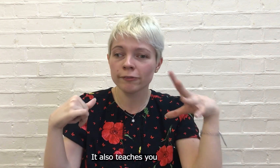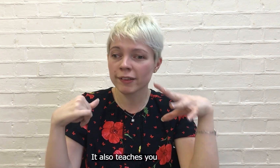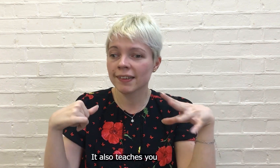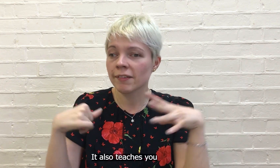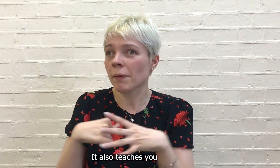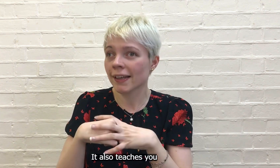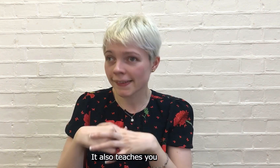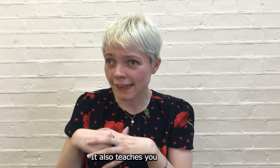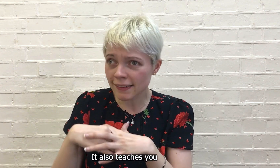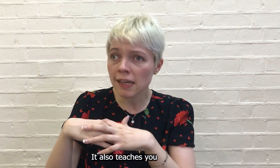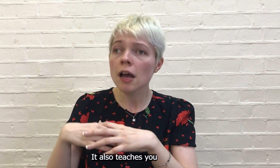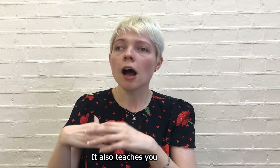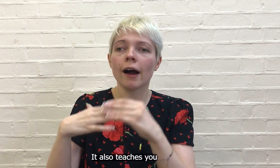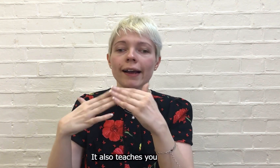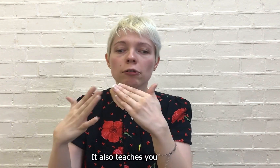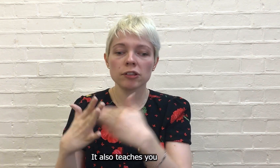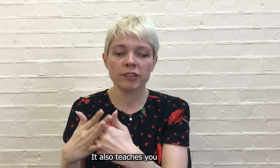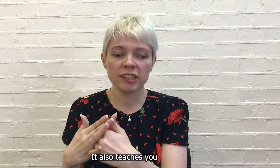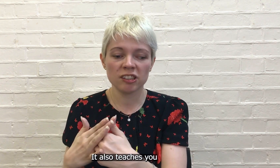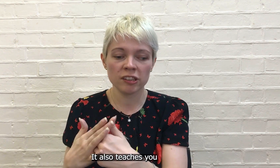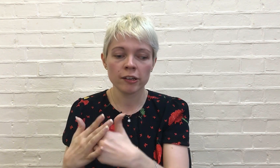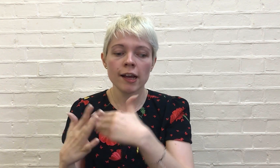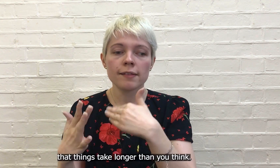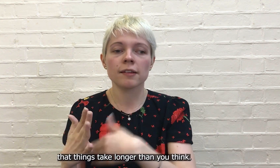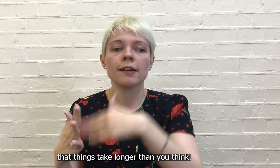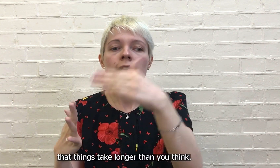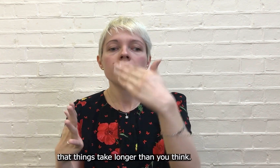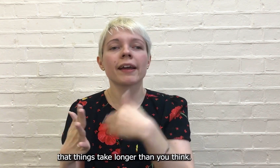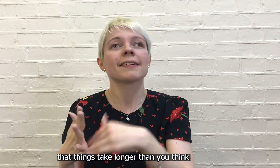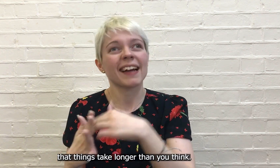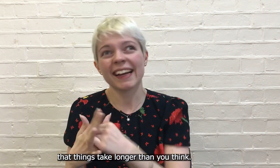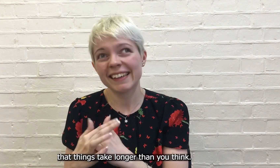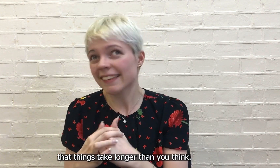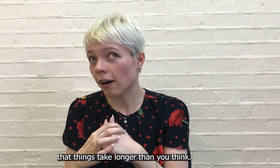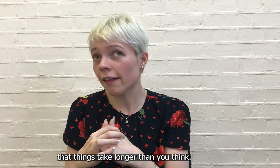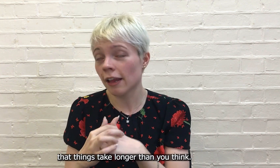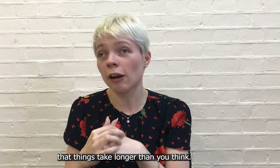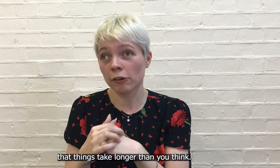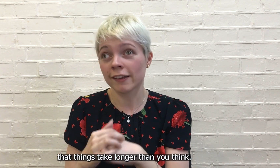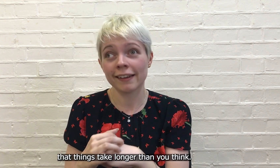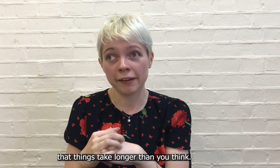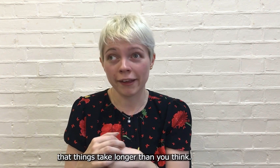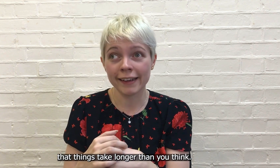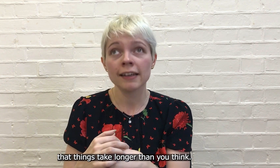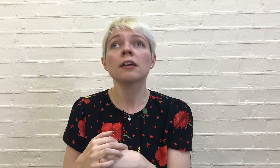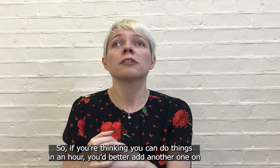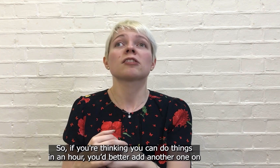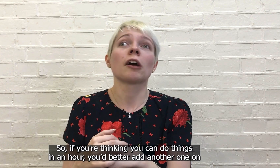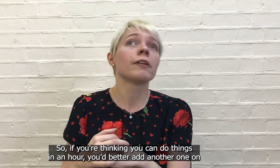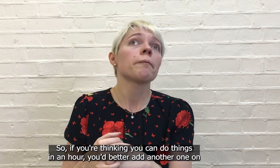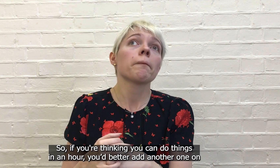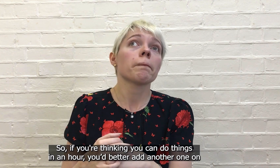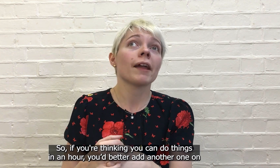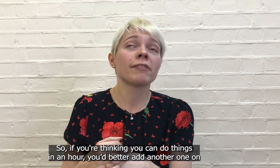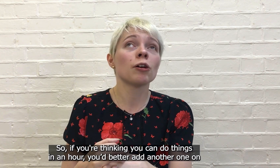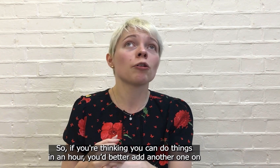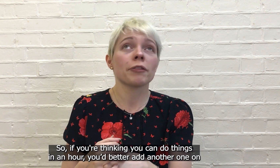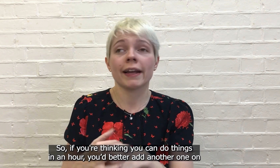your voice if that makes sense it also teaches you that things take longer than you think so if you're thinking